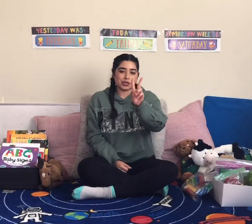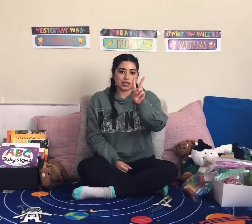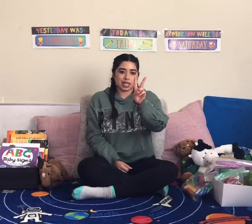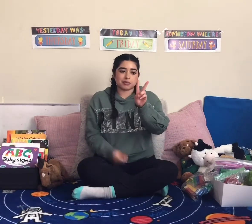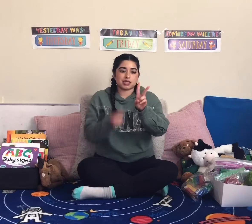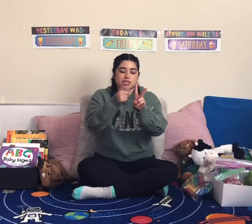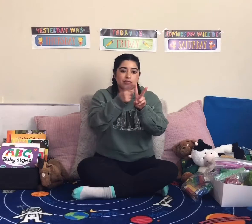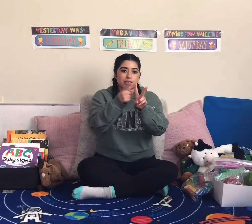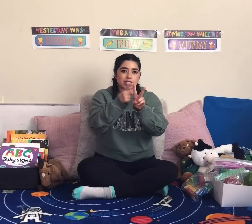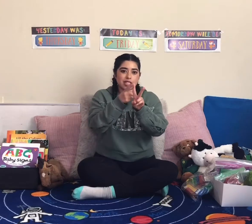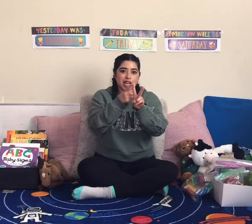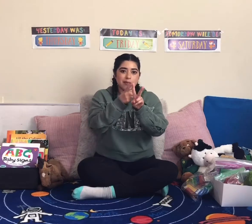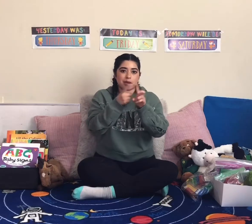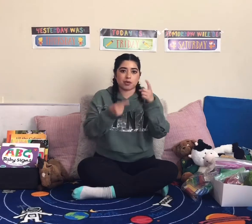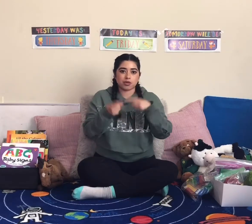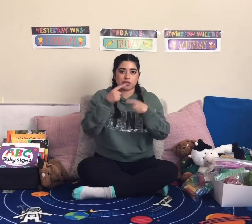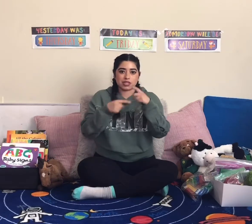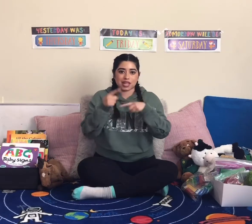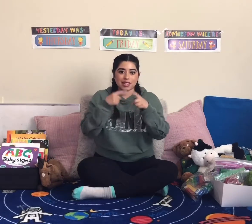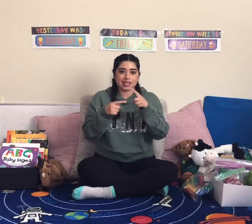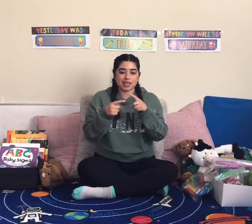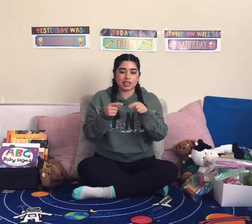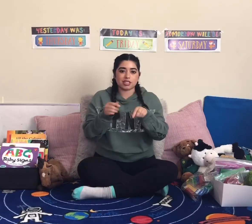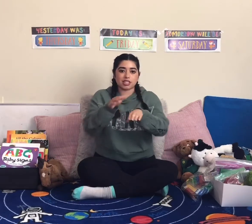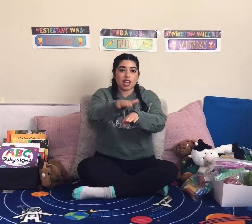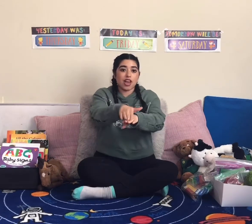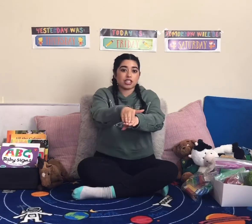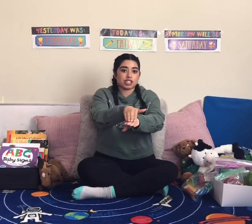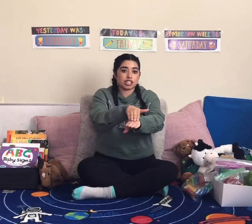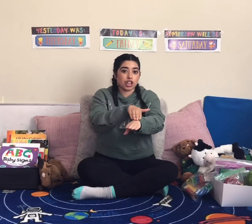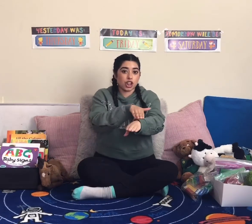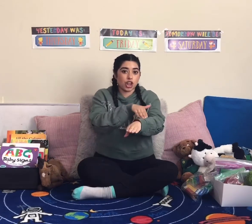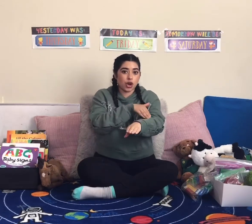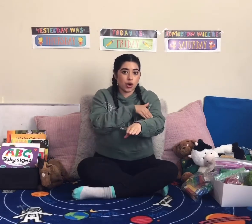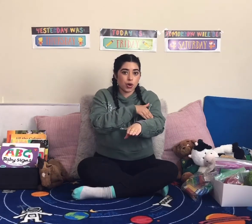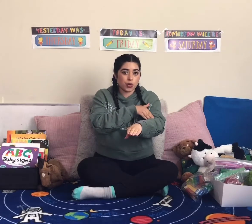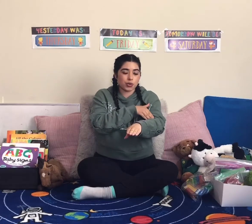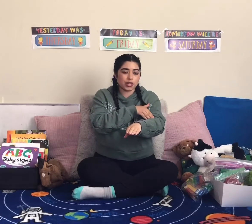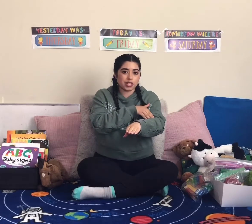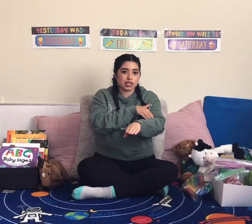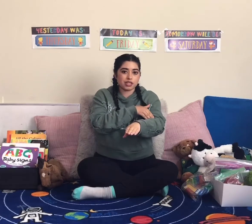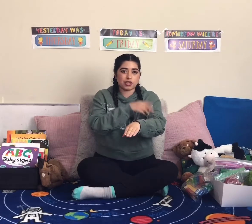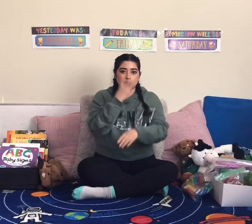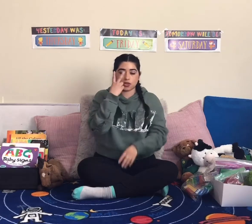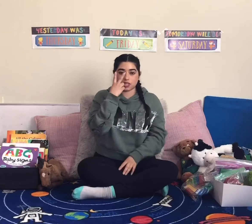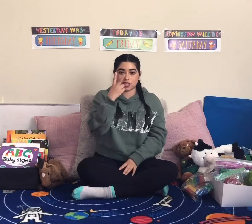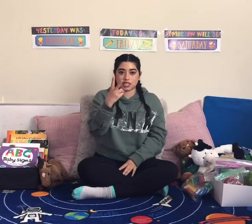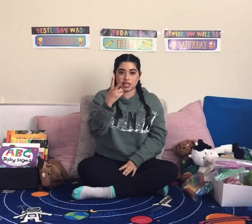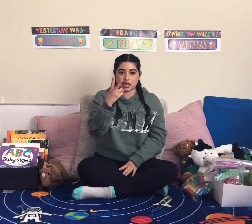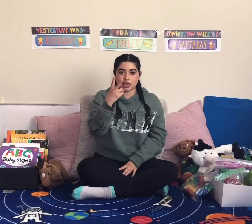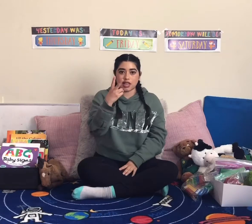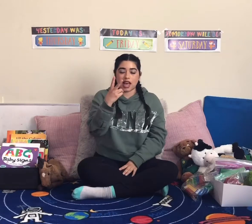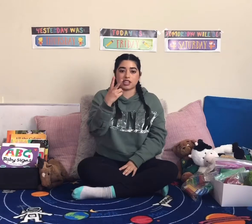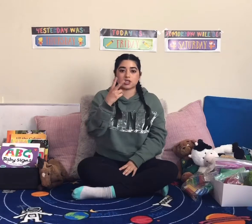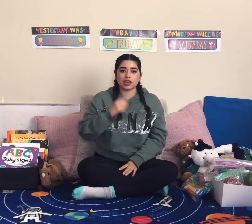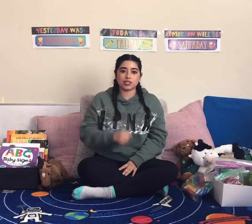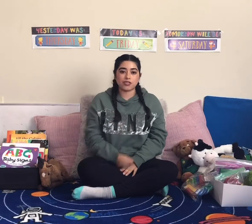times. The first time I'm going to sign the letters slowly so you can see and try to follow